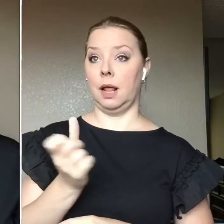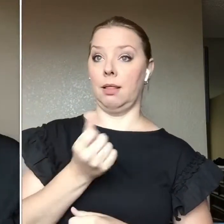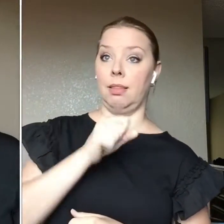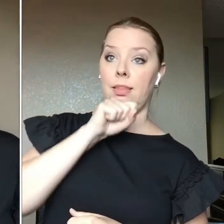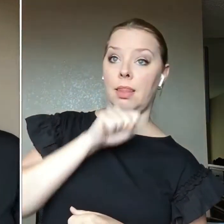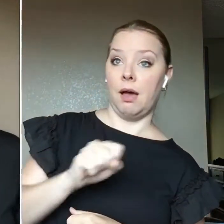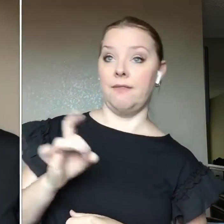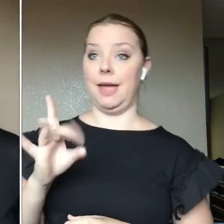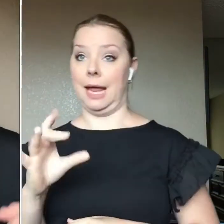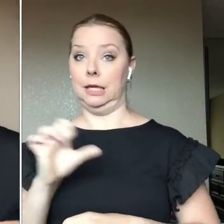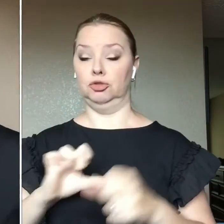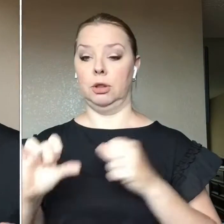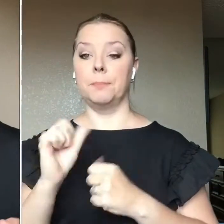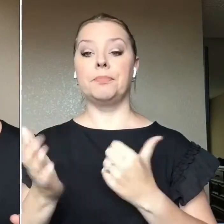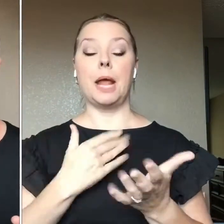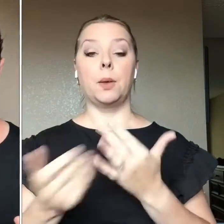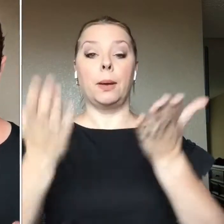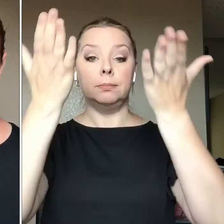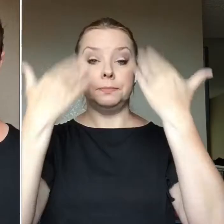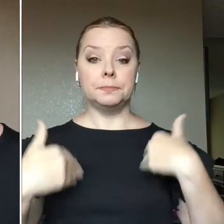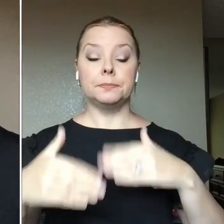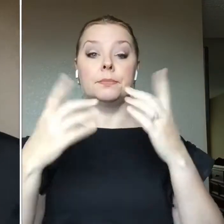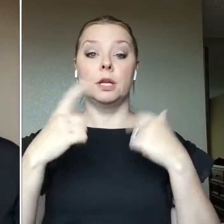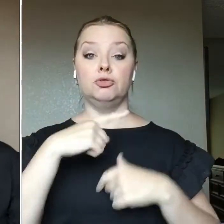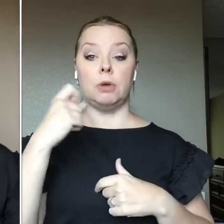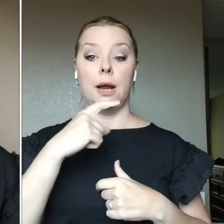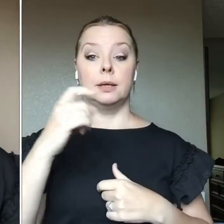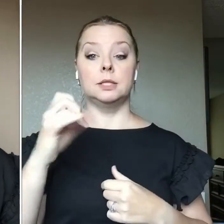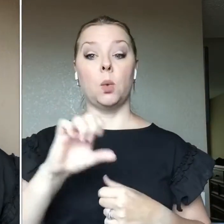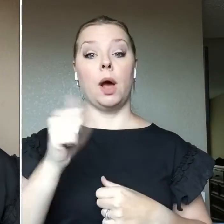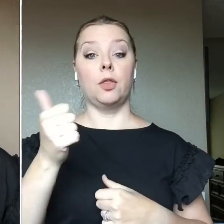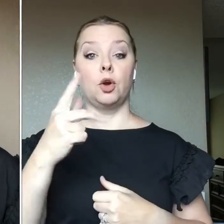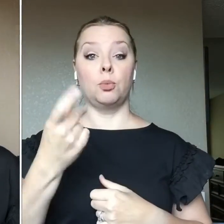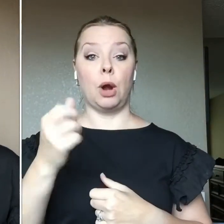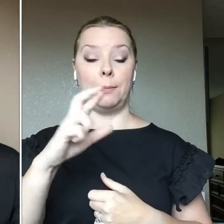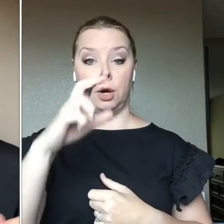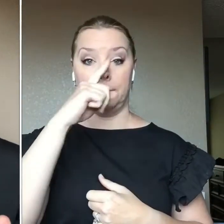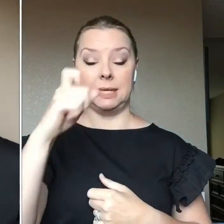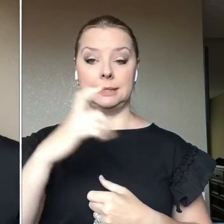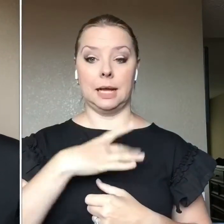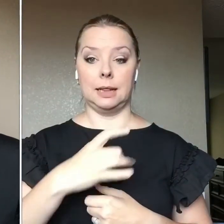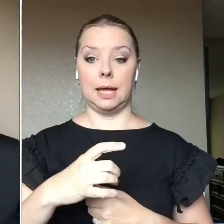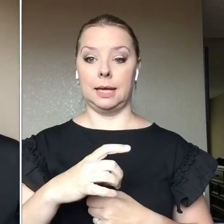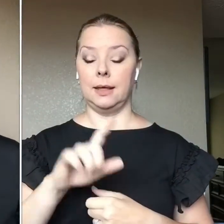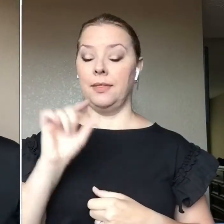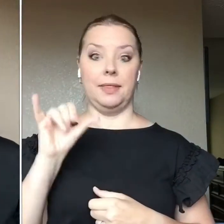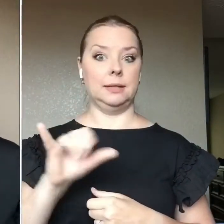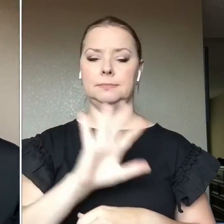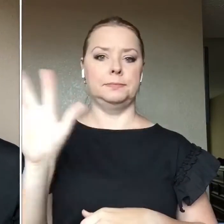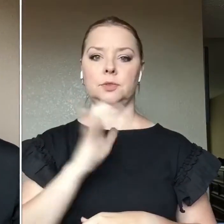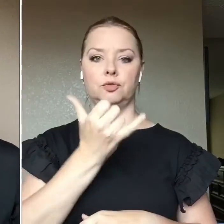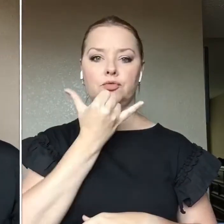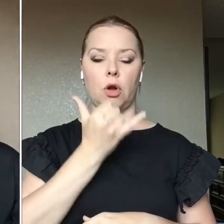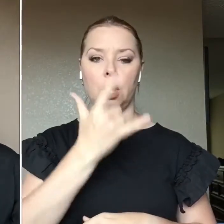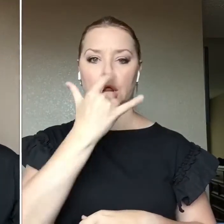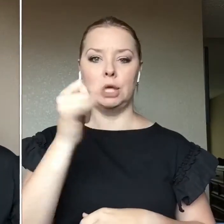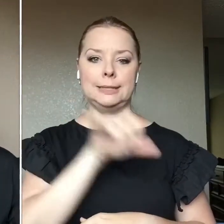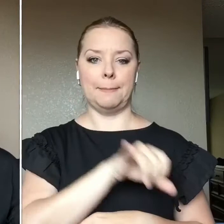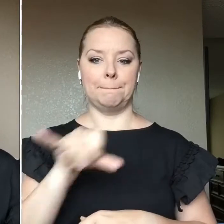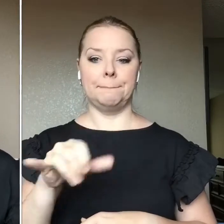we are dry. Now we're going in with another primer because I like my eyes. That's not it. Um, they look very similar. I like my eyeshadow primer